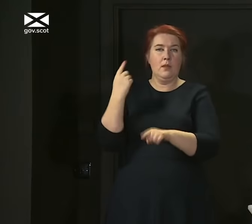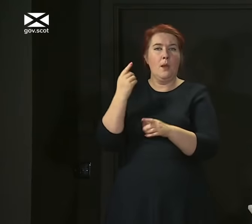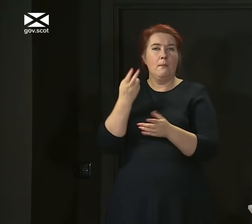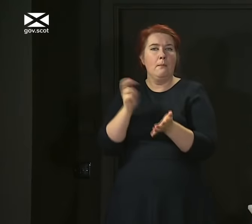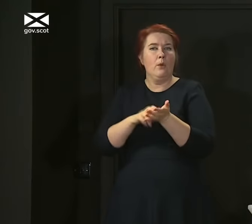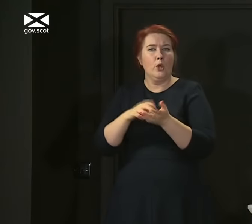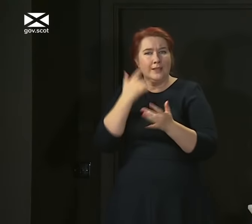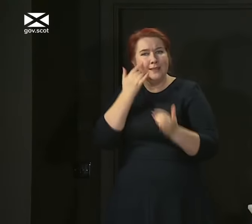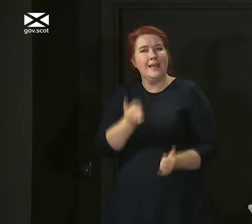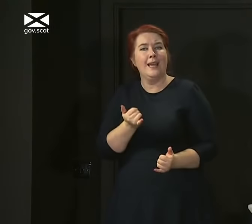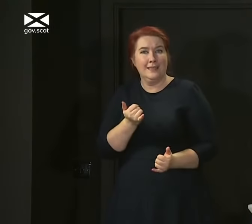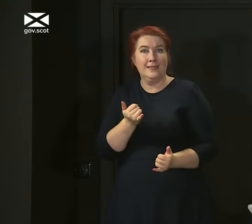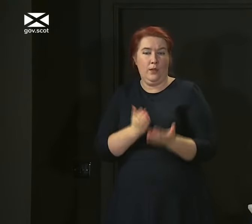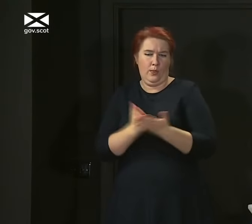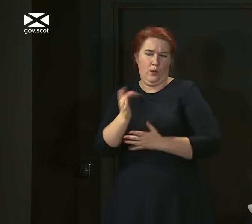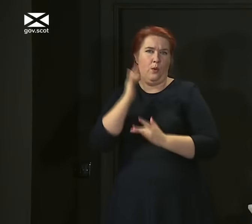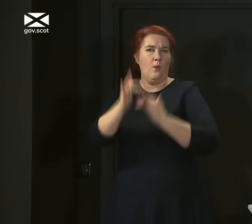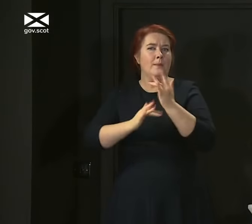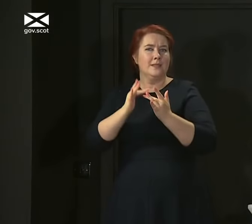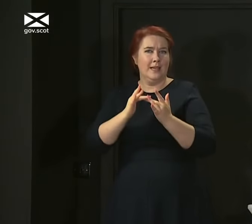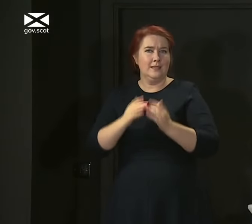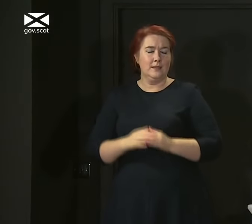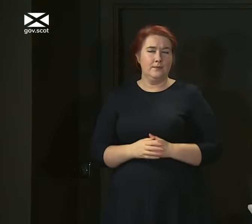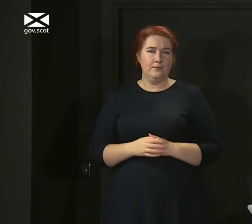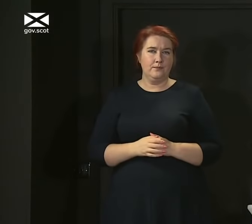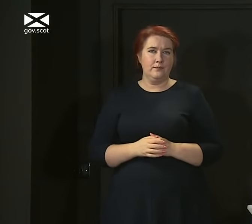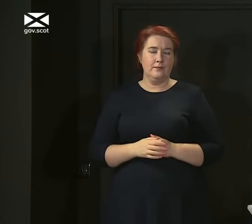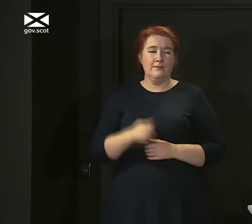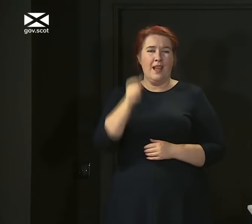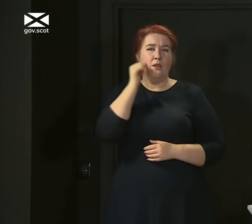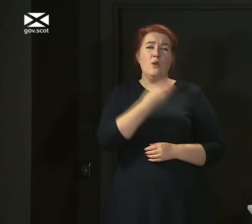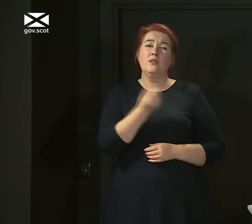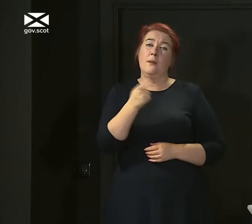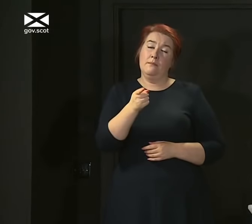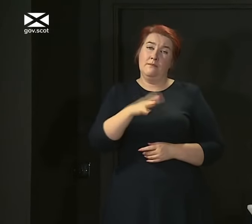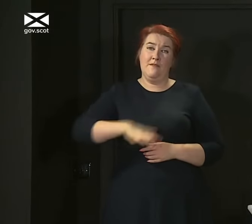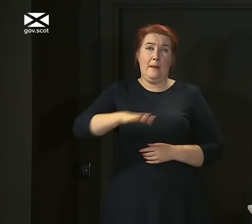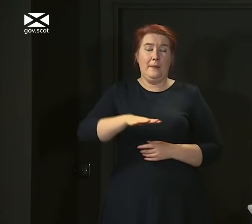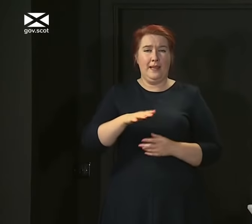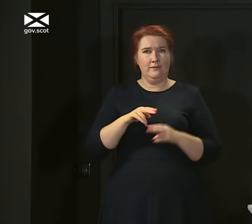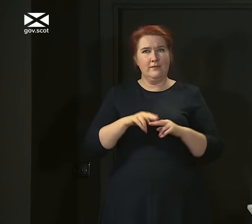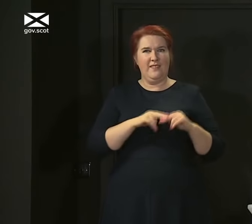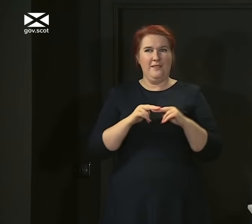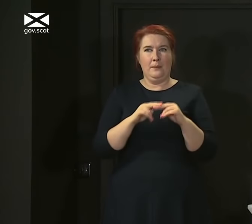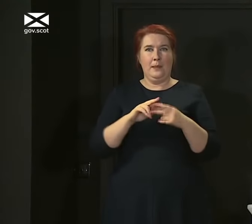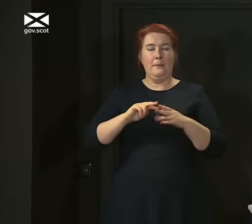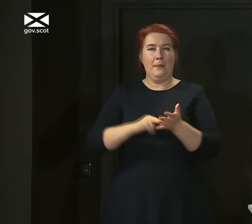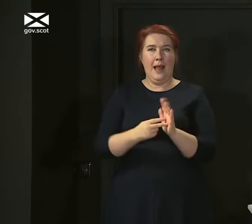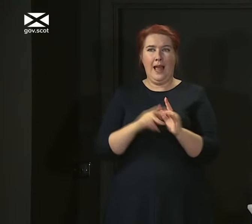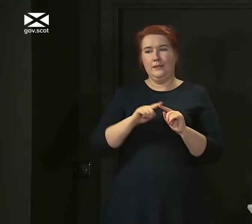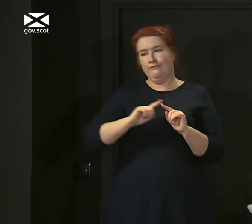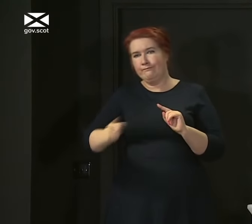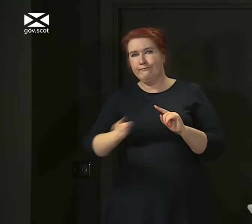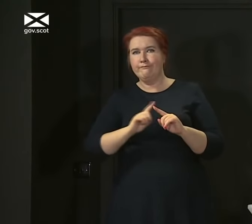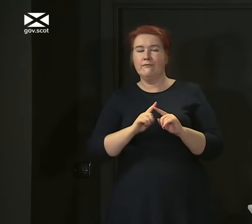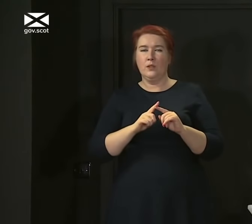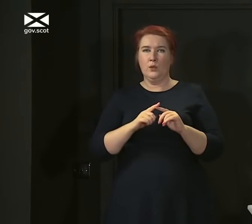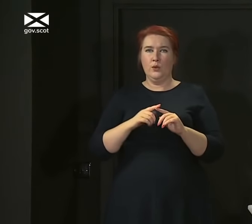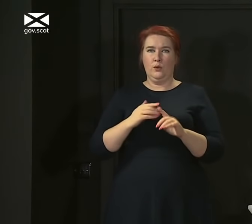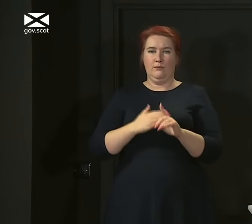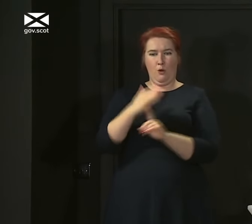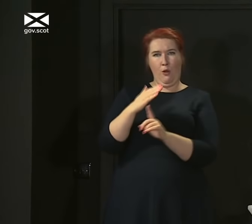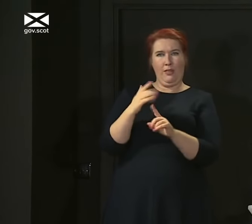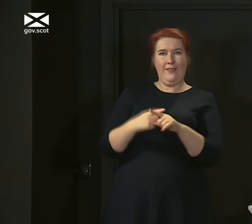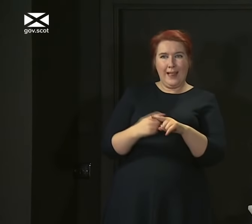website. Now, I know that some families may have been planning travel between North West England and Scotland this weekend,